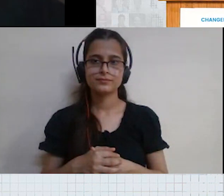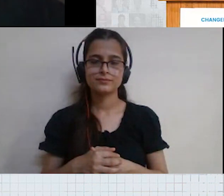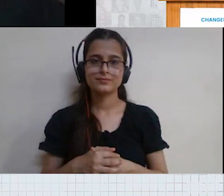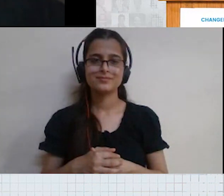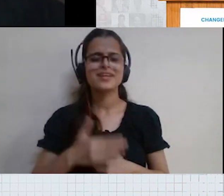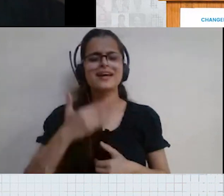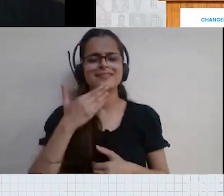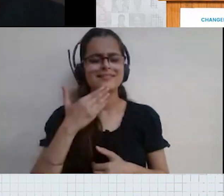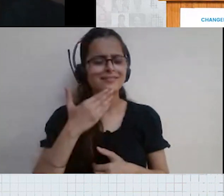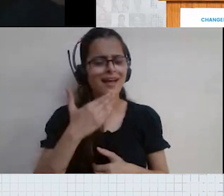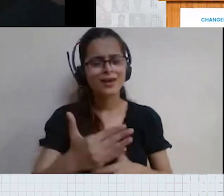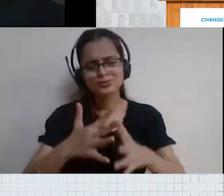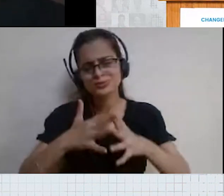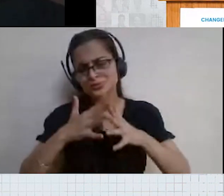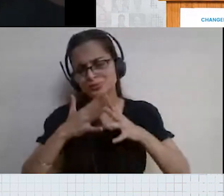thank you so much sir